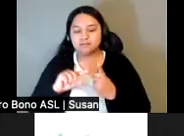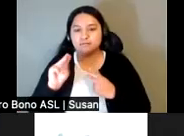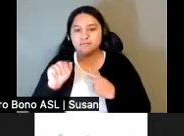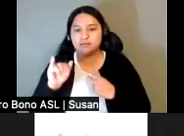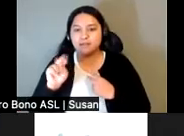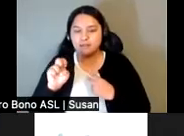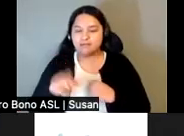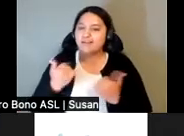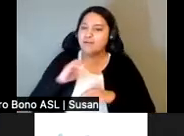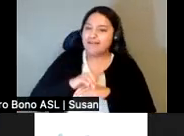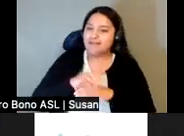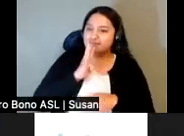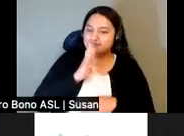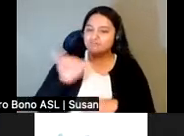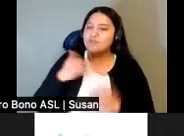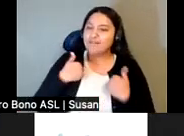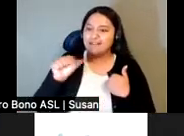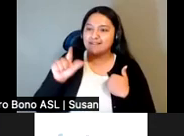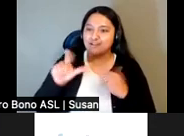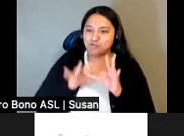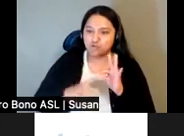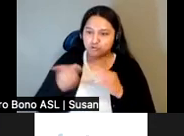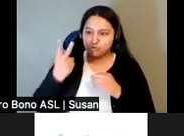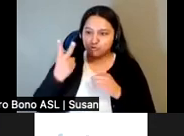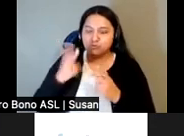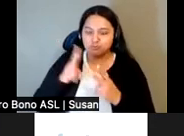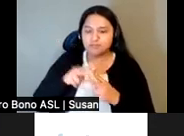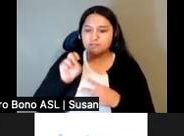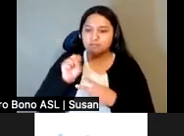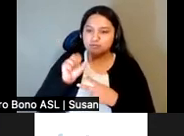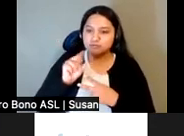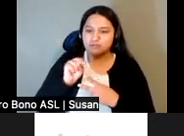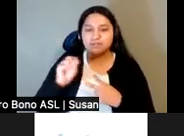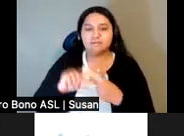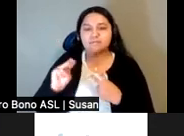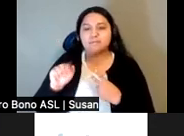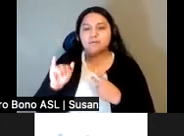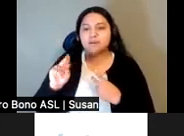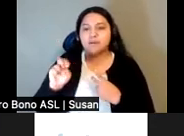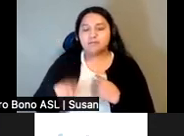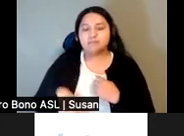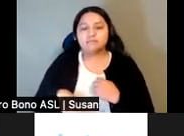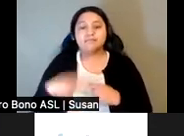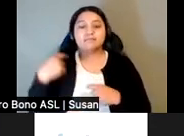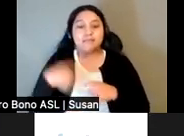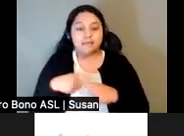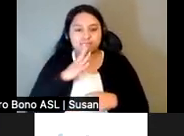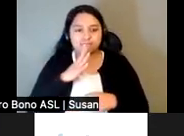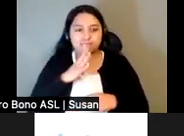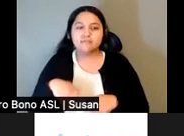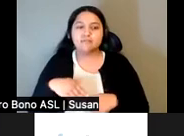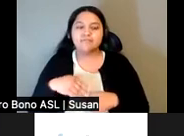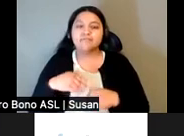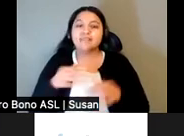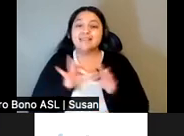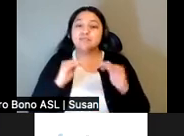Language Interpretation is also available by Susan and Marianne. La justicia del lenguaje incluye un compromiso a la